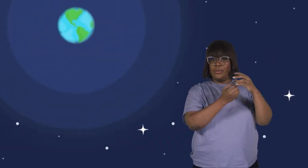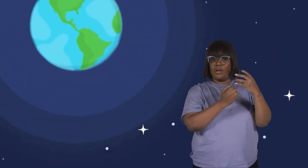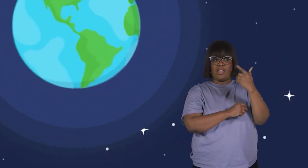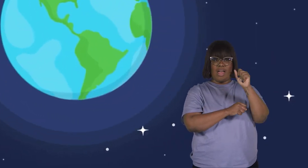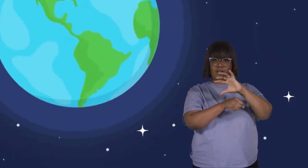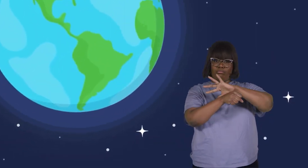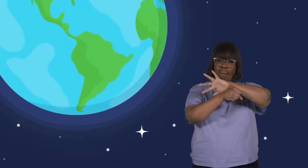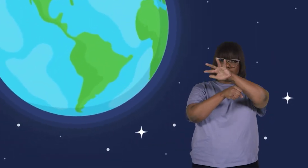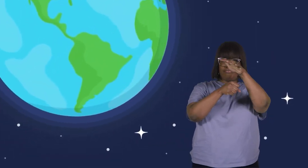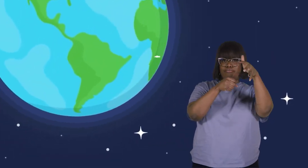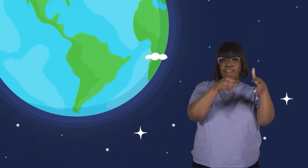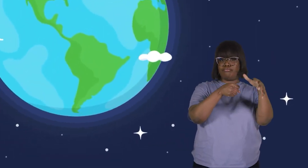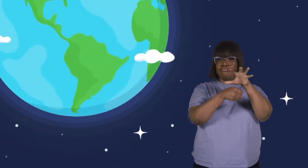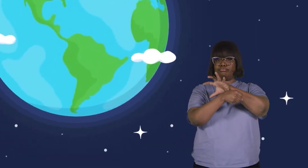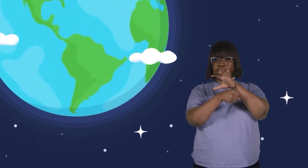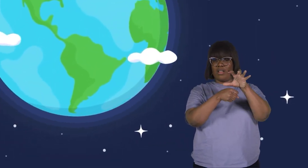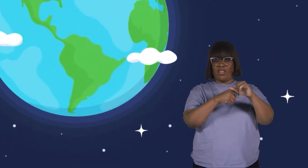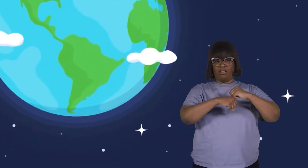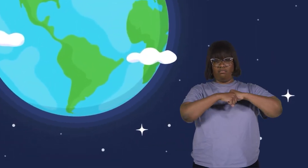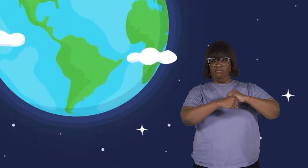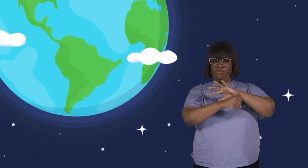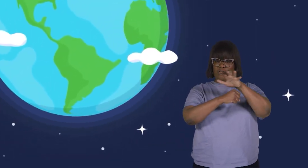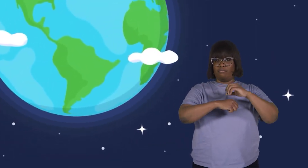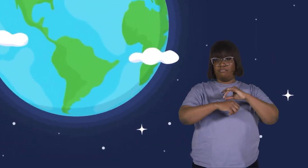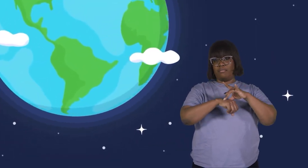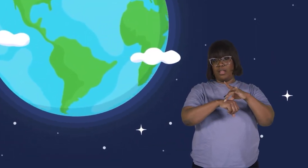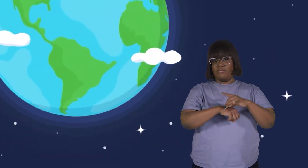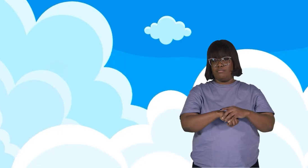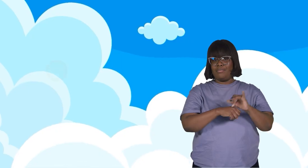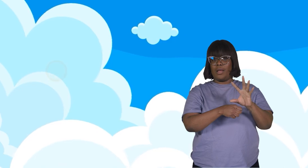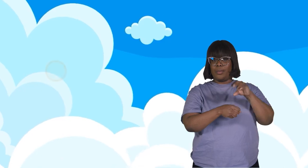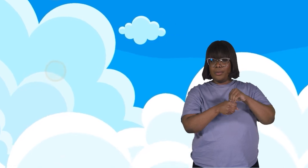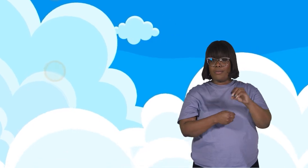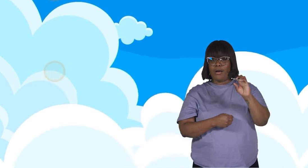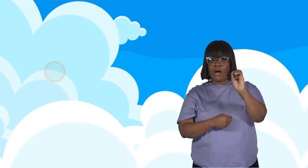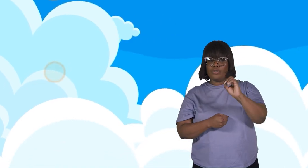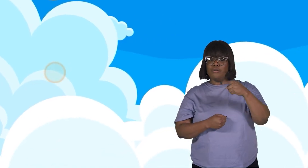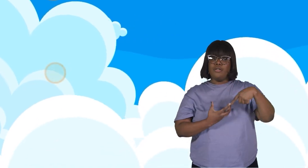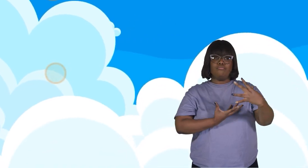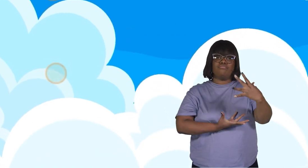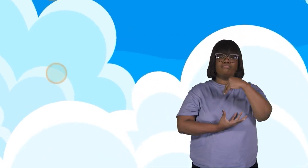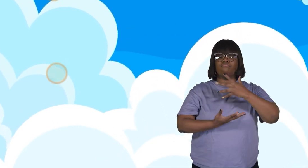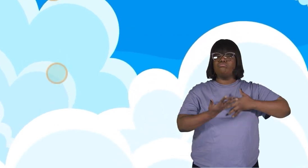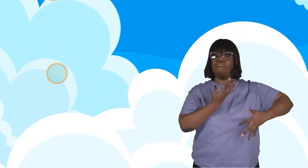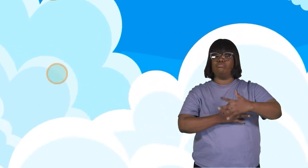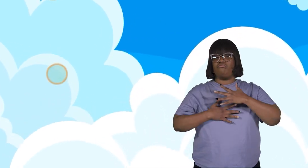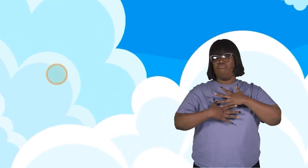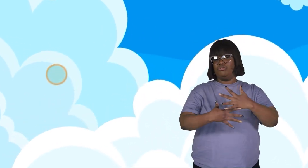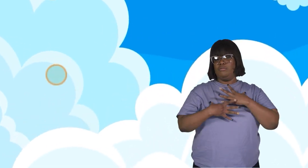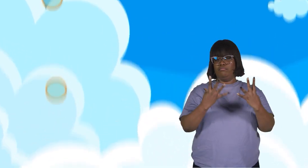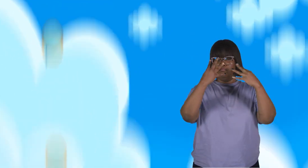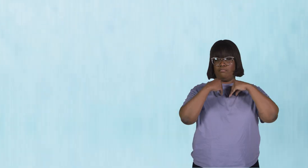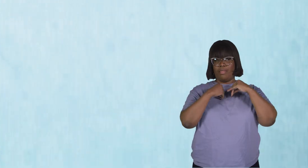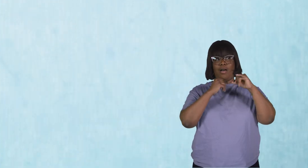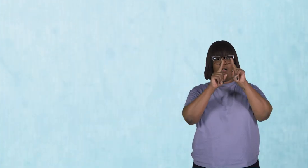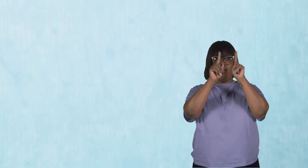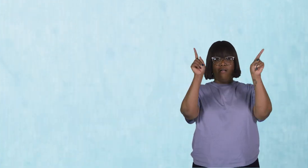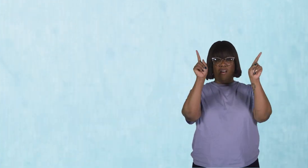includes all the gases that surround the planet, including the oxygen that we breathe. The atmosphere